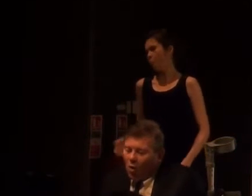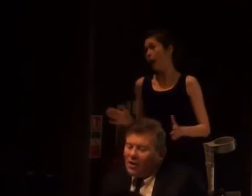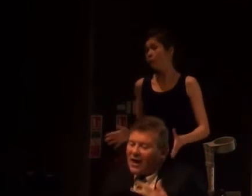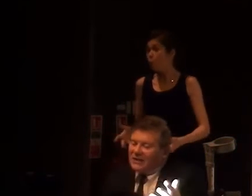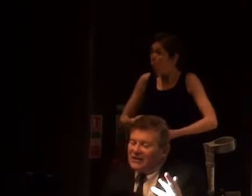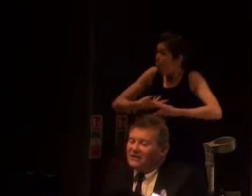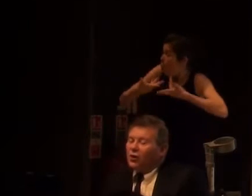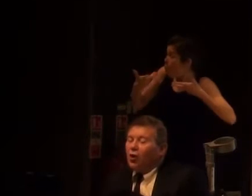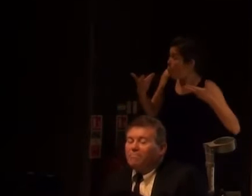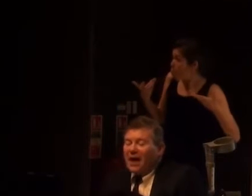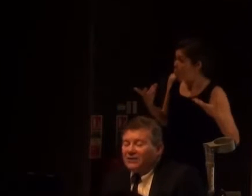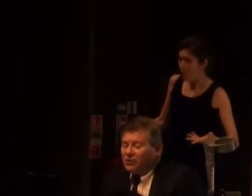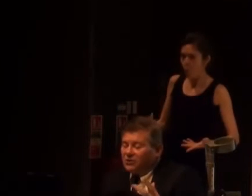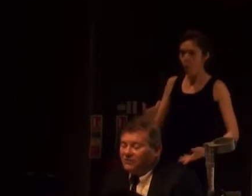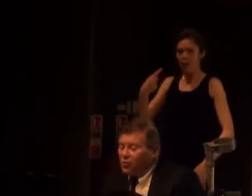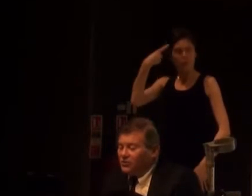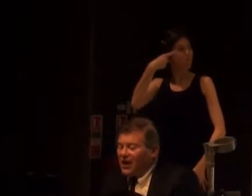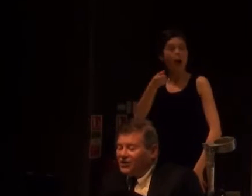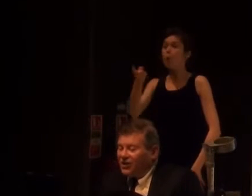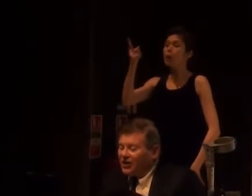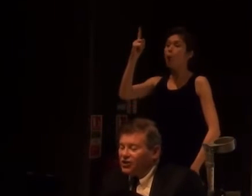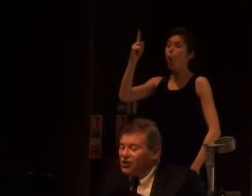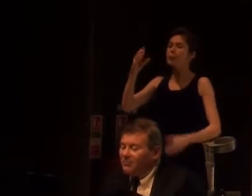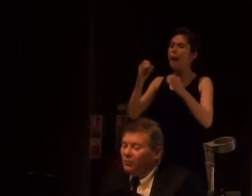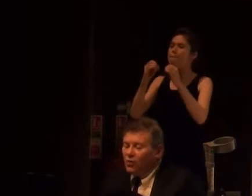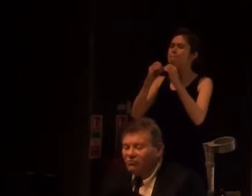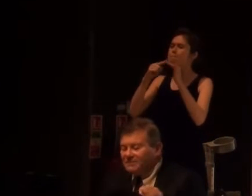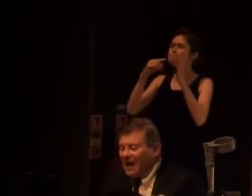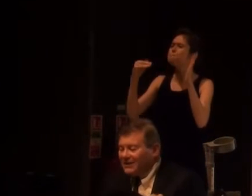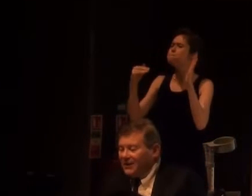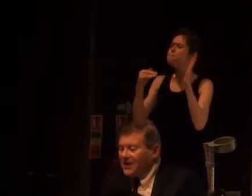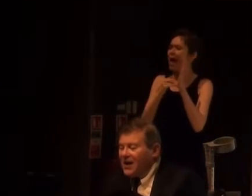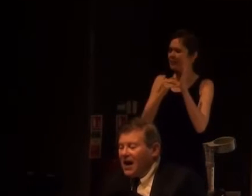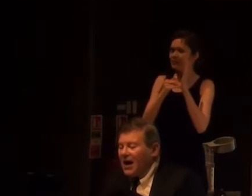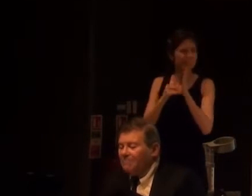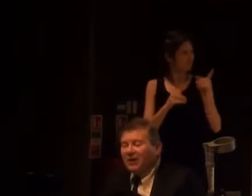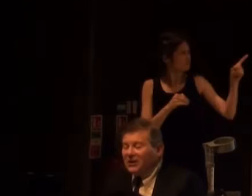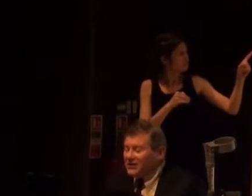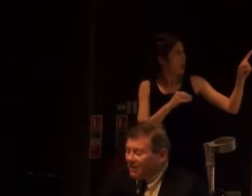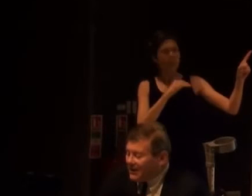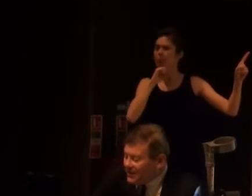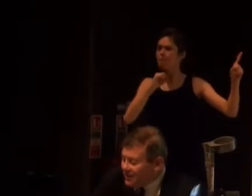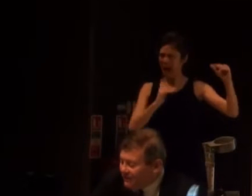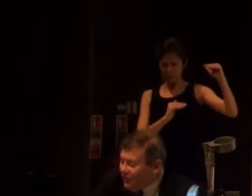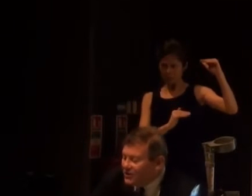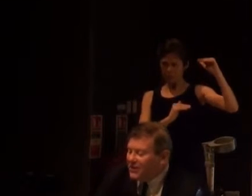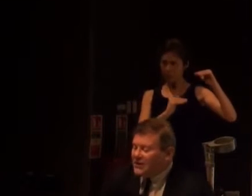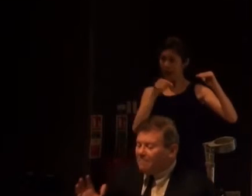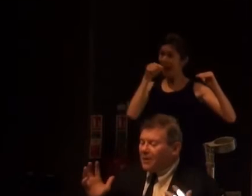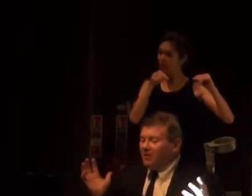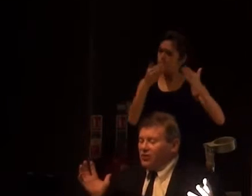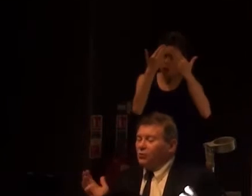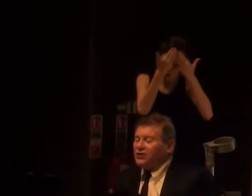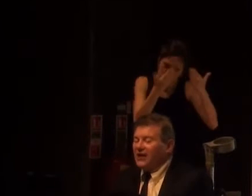Or, as is the god Bez, who was of short stature in ancient Jebit, were respected and participated to the fullest